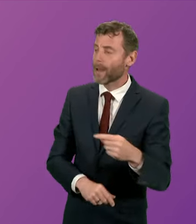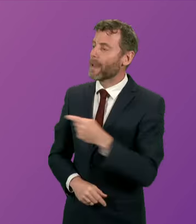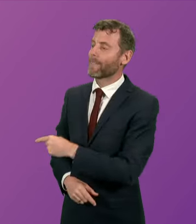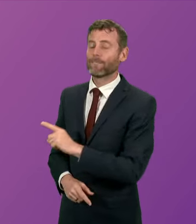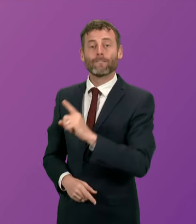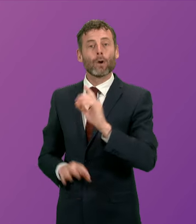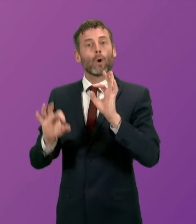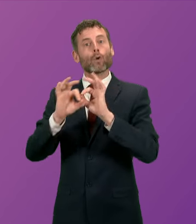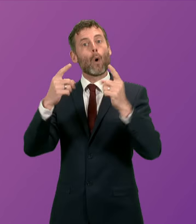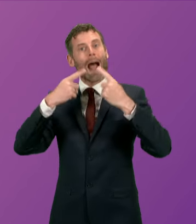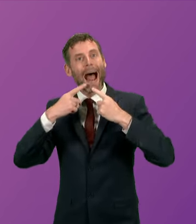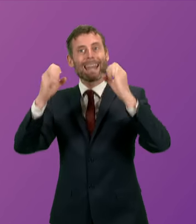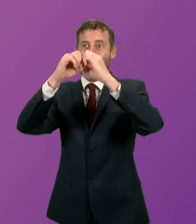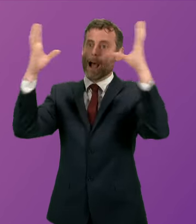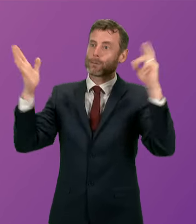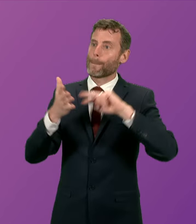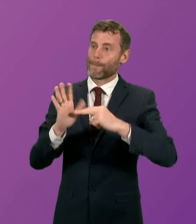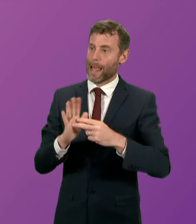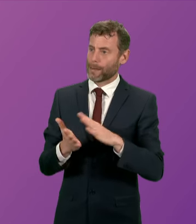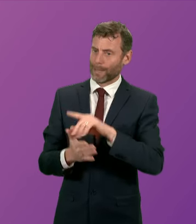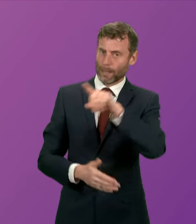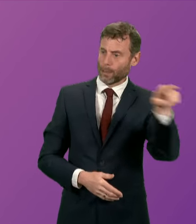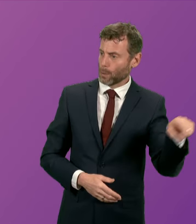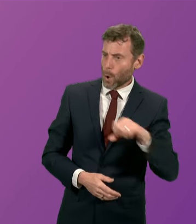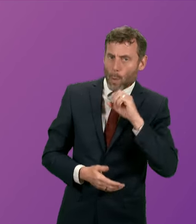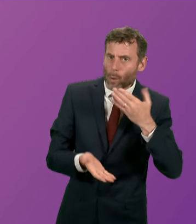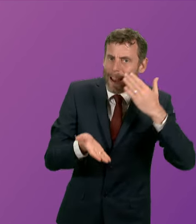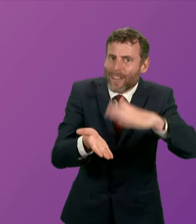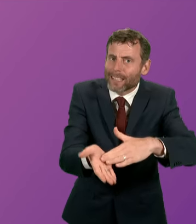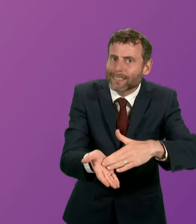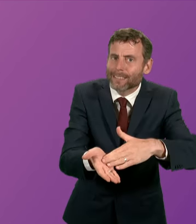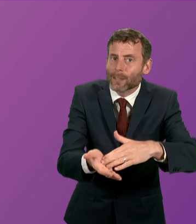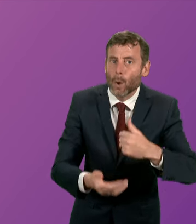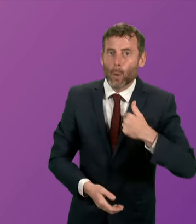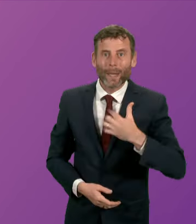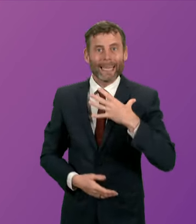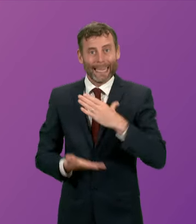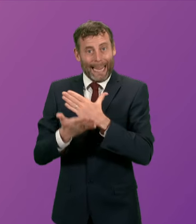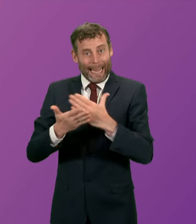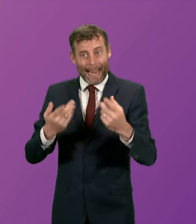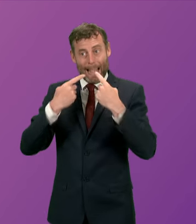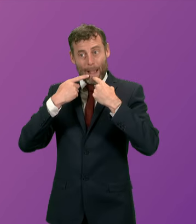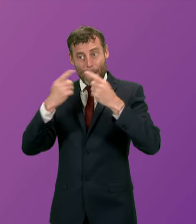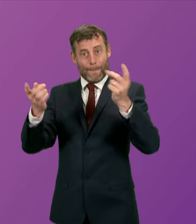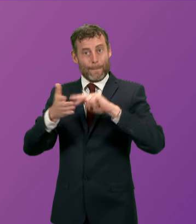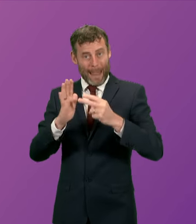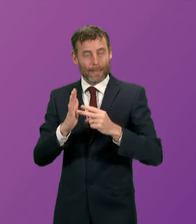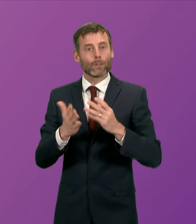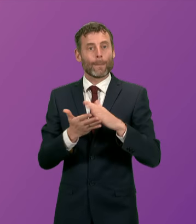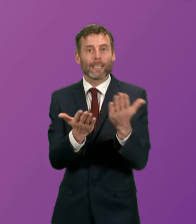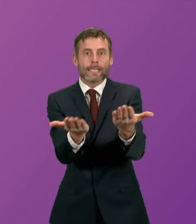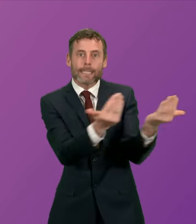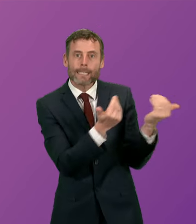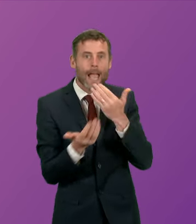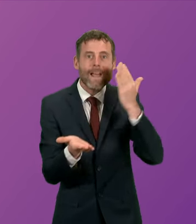green jobs of the future which our communities so desperately need. When will the SNP get off the fence get